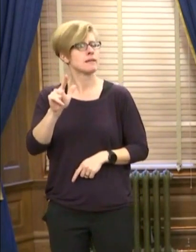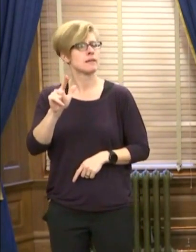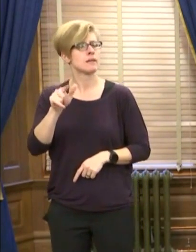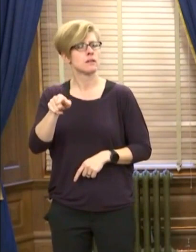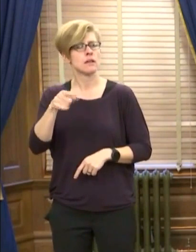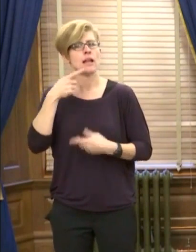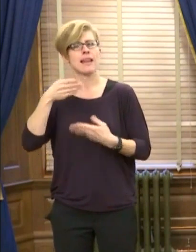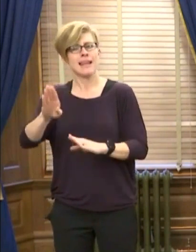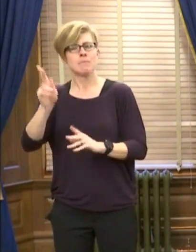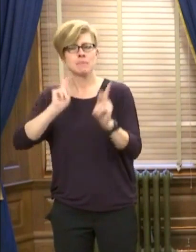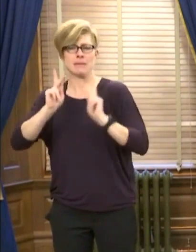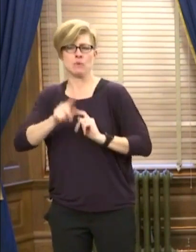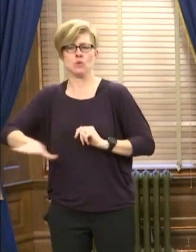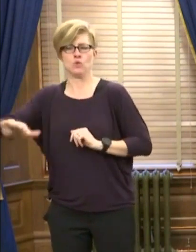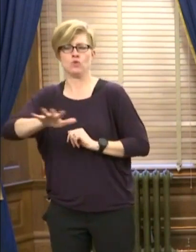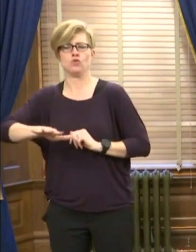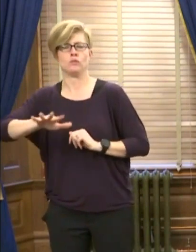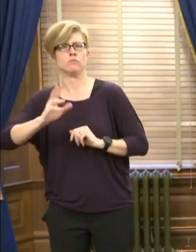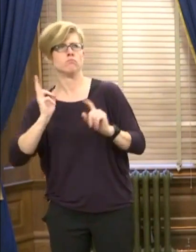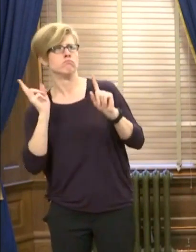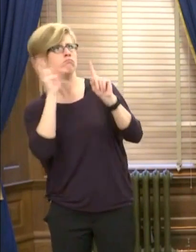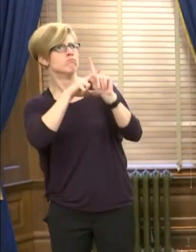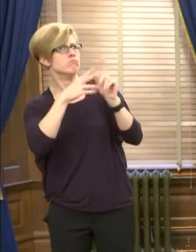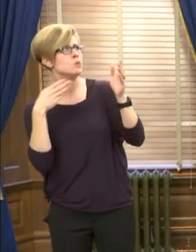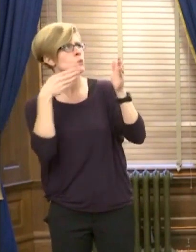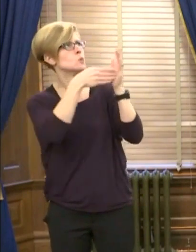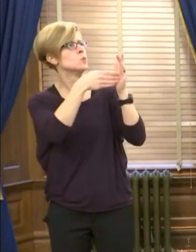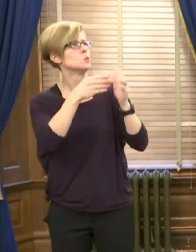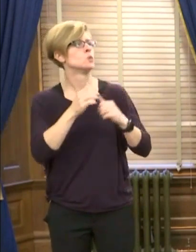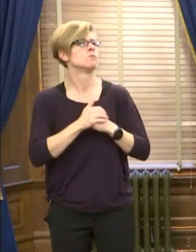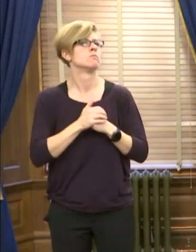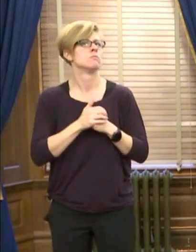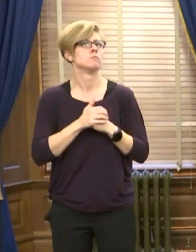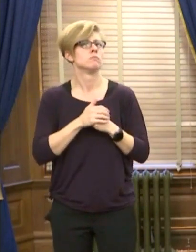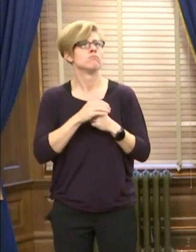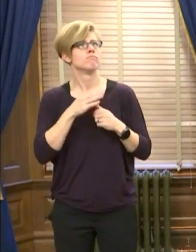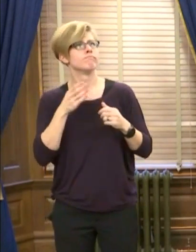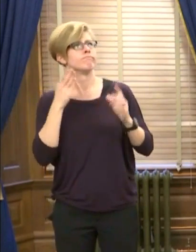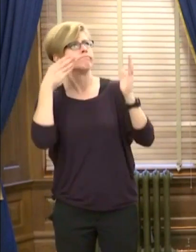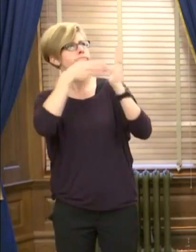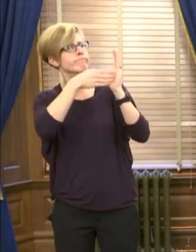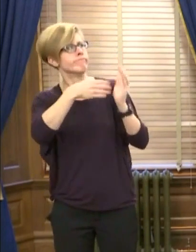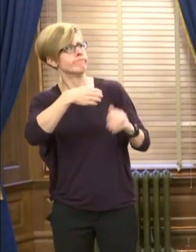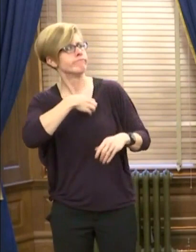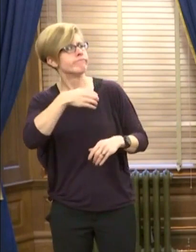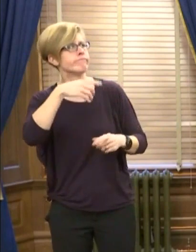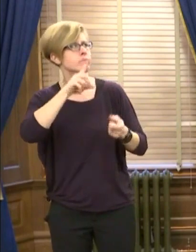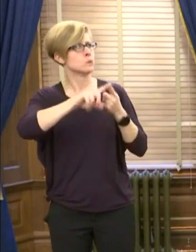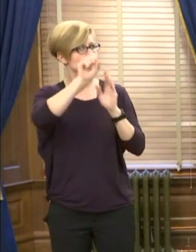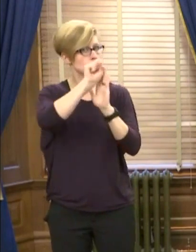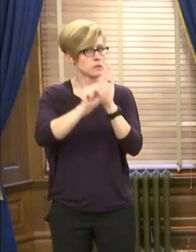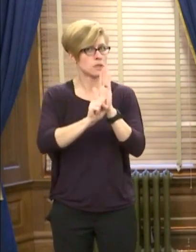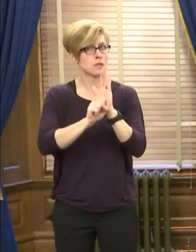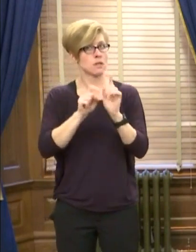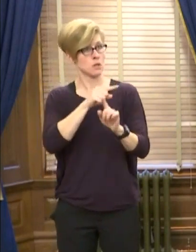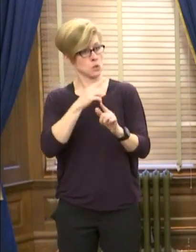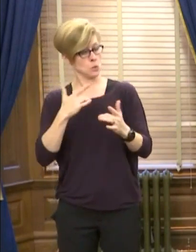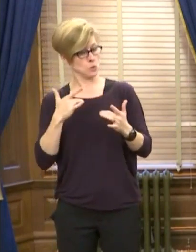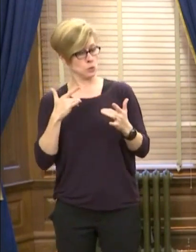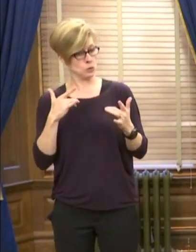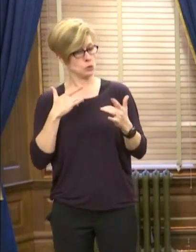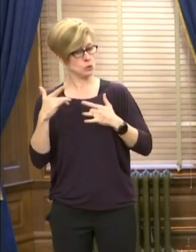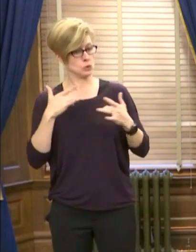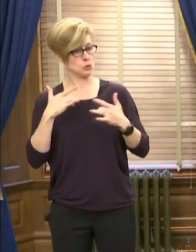petition or file a lawsuit if they feel they've been agreed by a state or local order. I mean, is they're concerned that that could